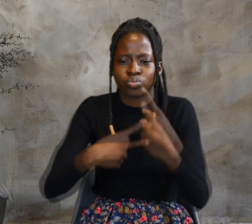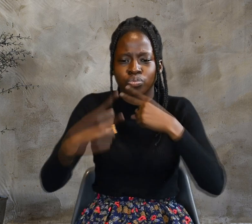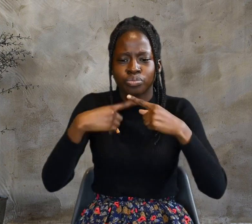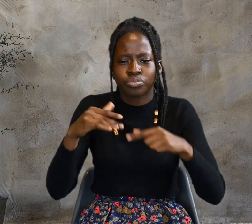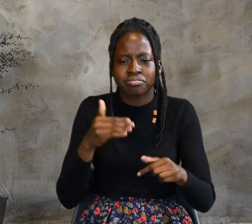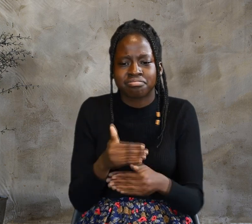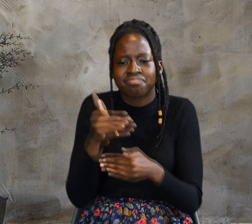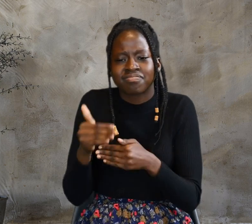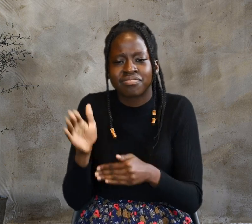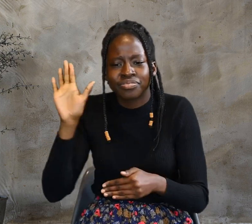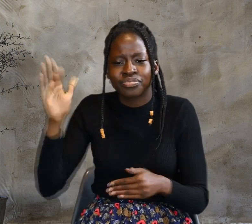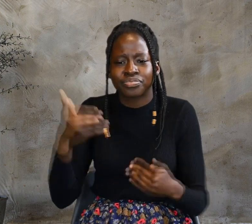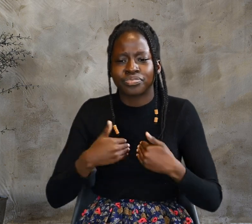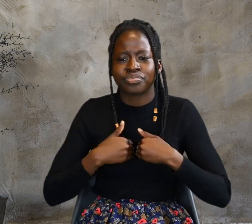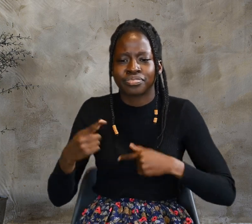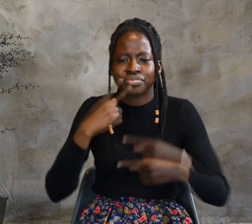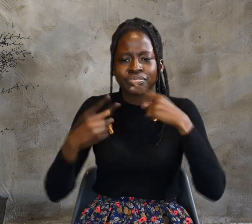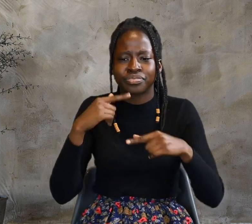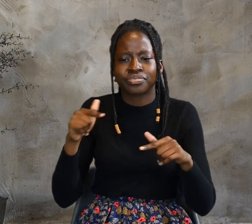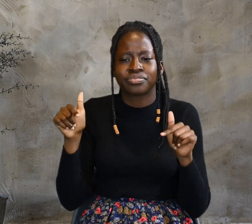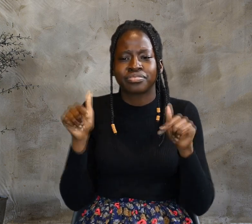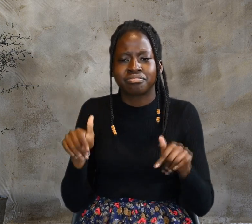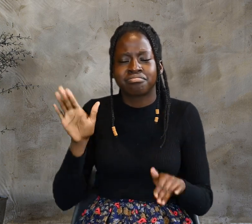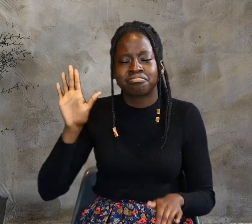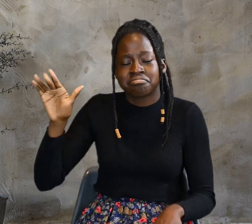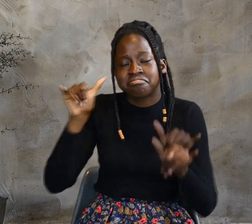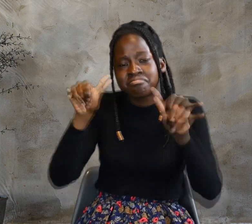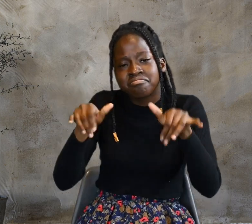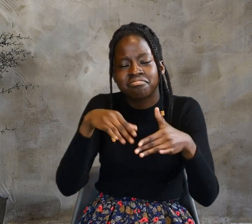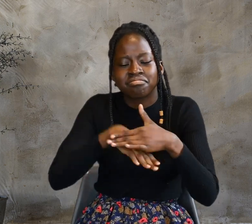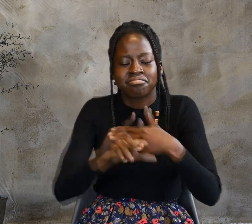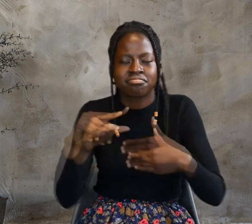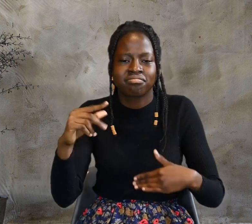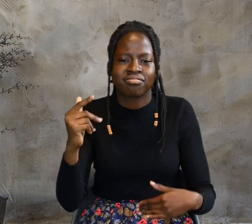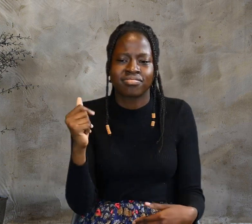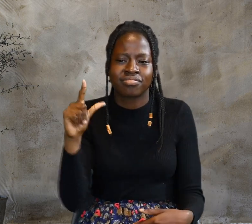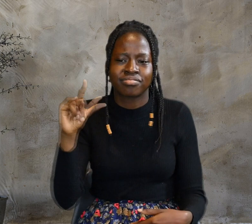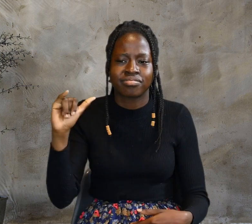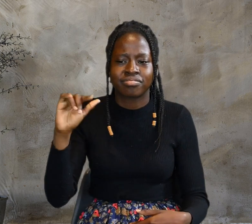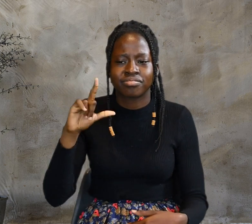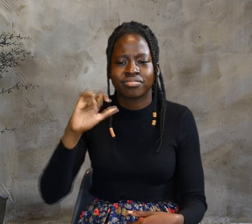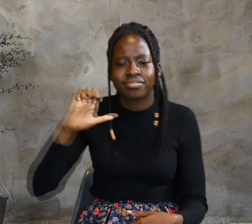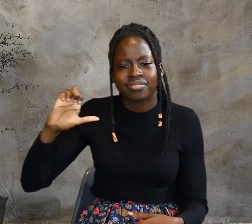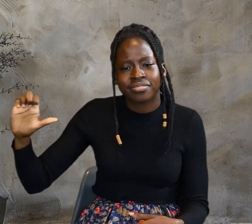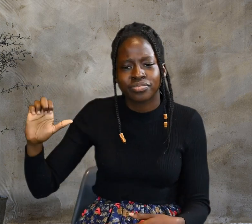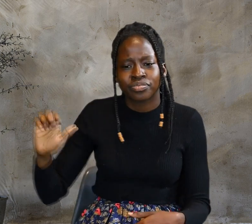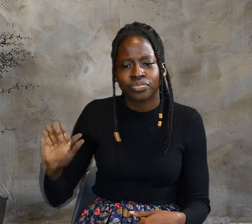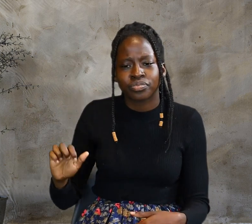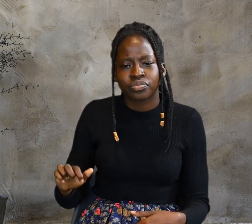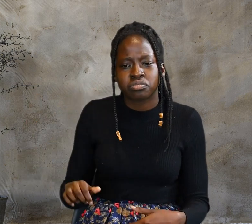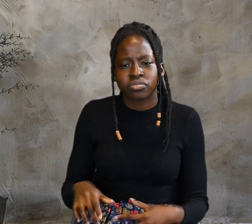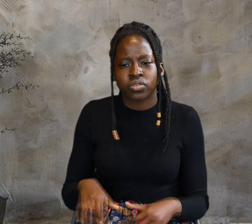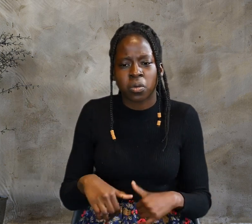After he had said this, he stayed in Galilee. However,